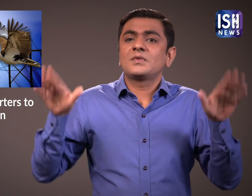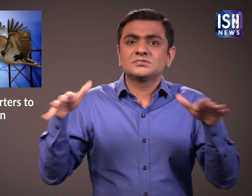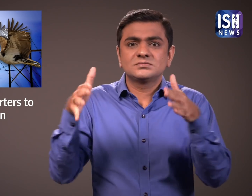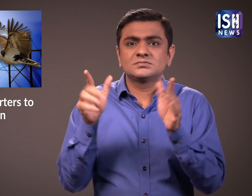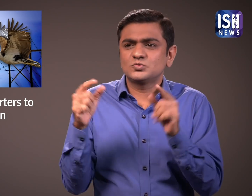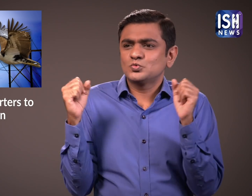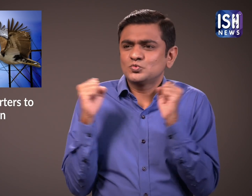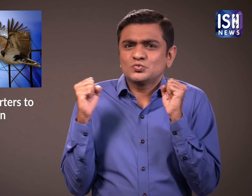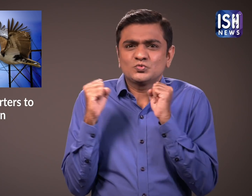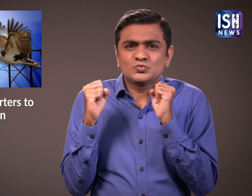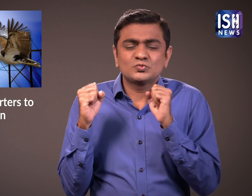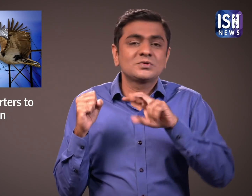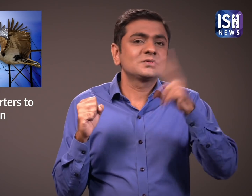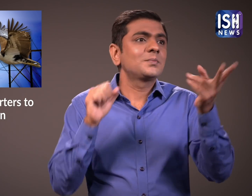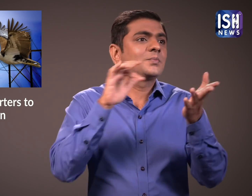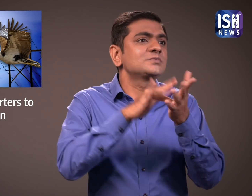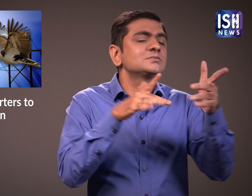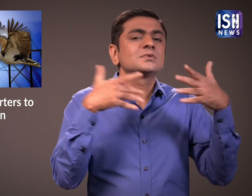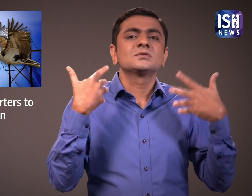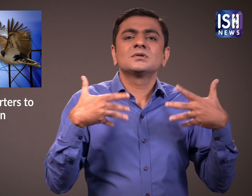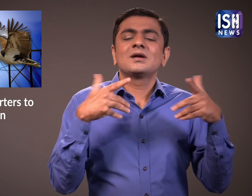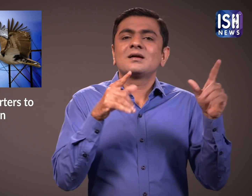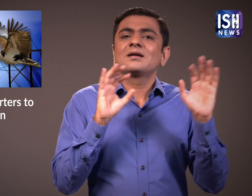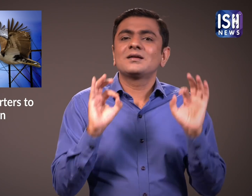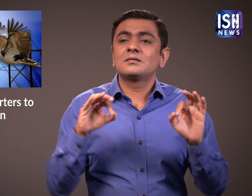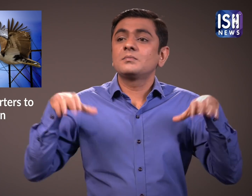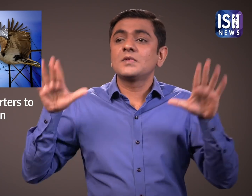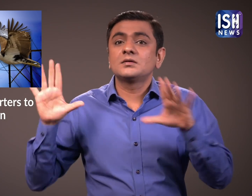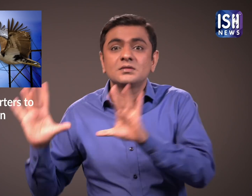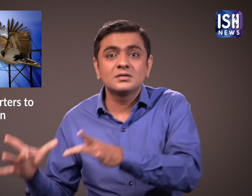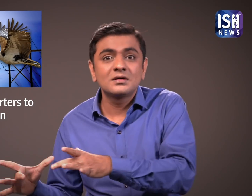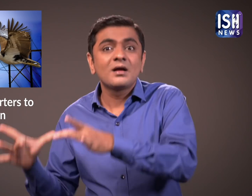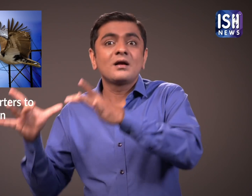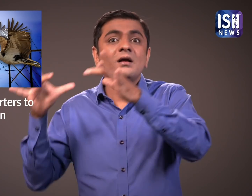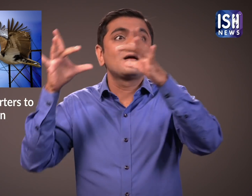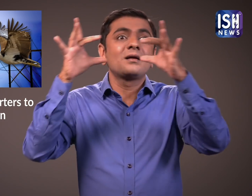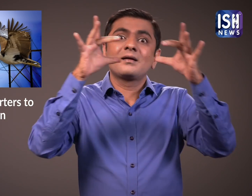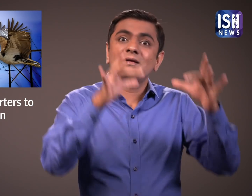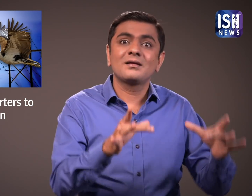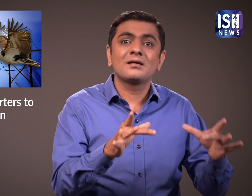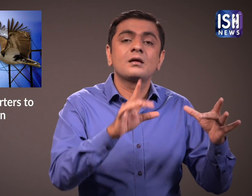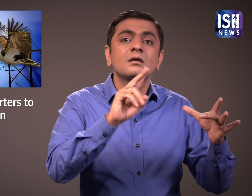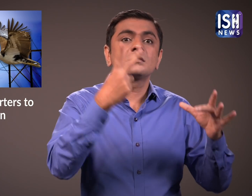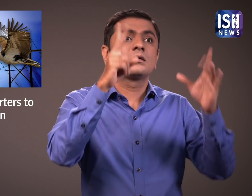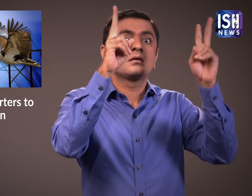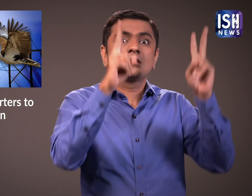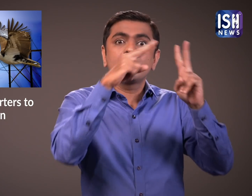These firefly diverters will help protect migratory birds too from impact with these power lines.